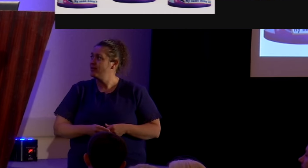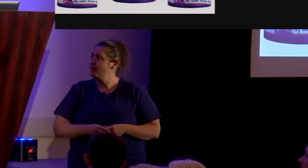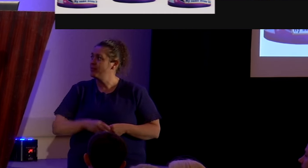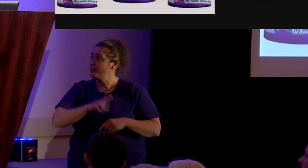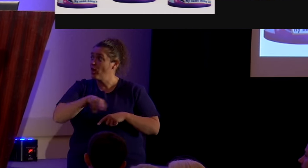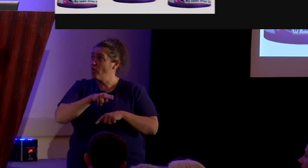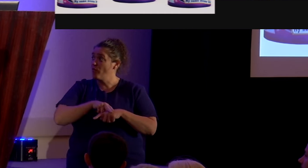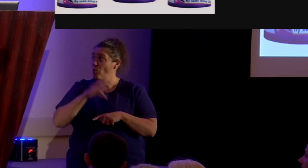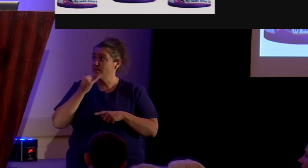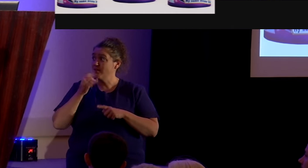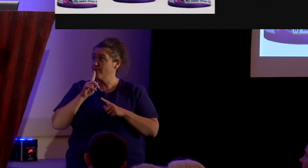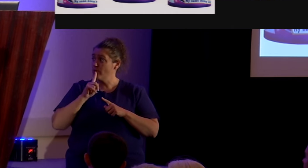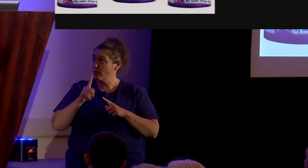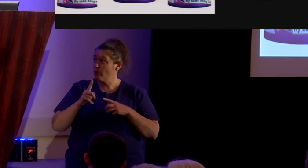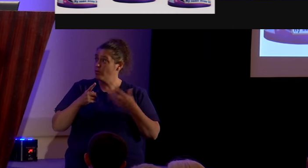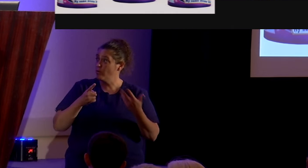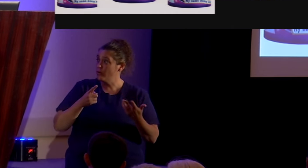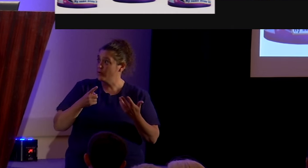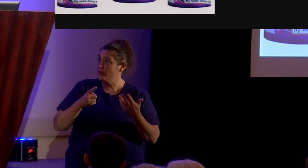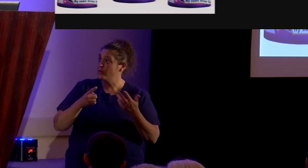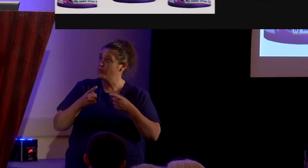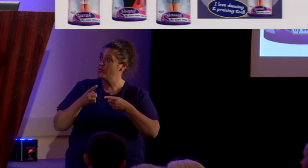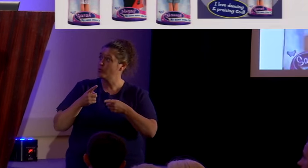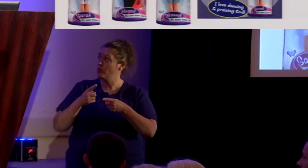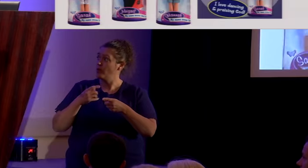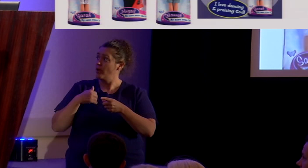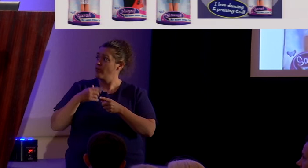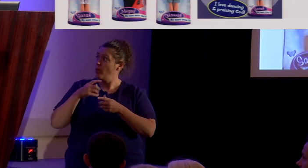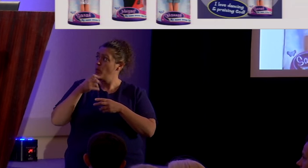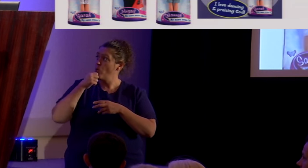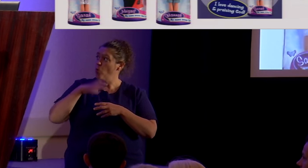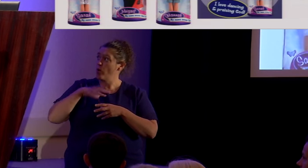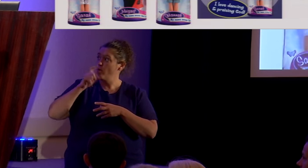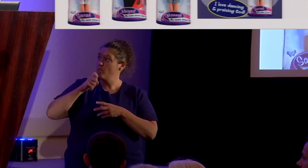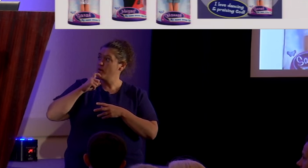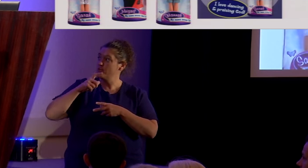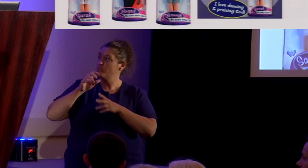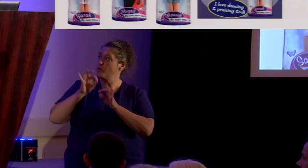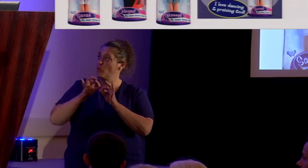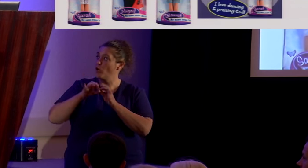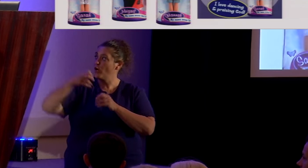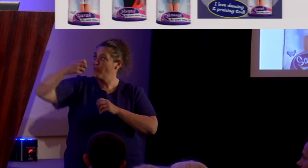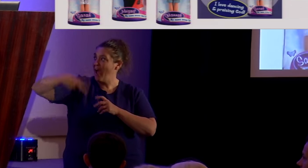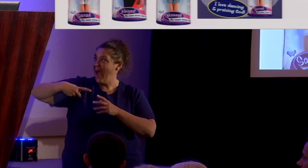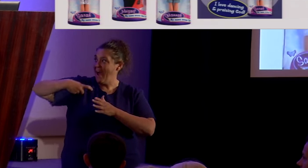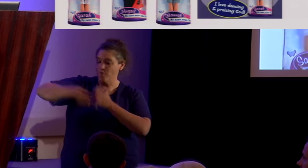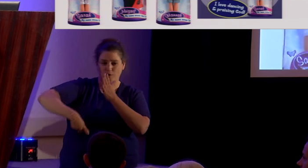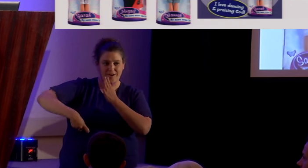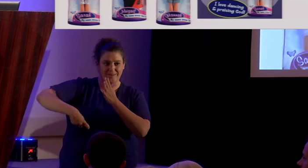if you're going to price these dolls biblically, the women must be worth half that of what the men are worth.